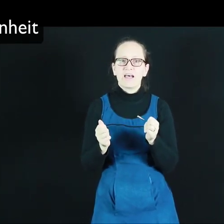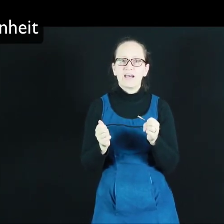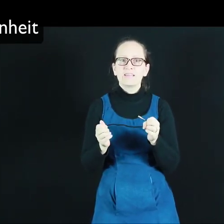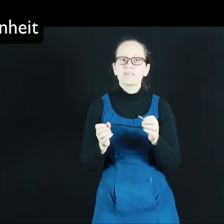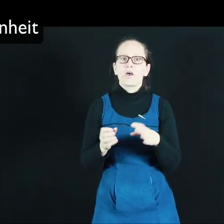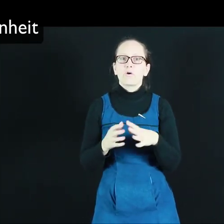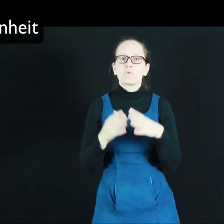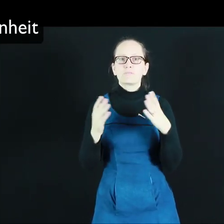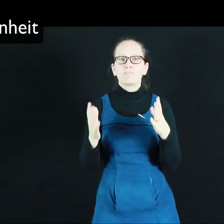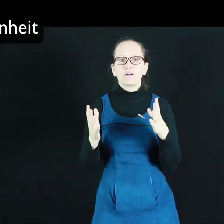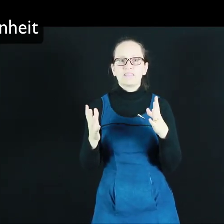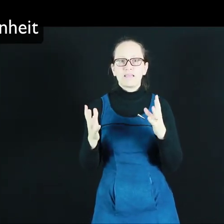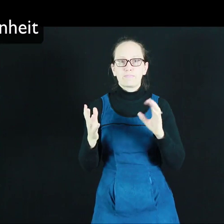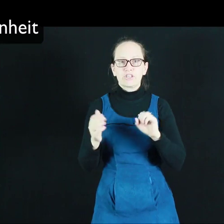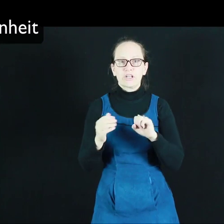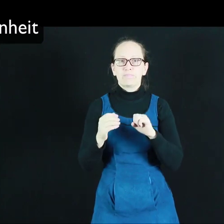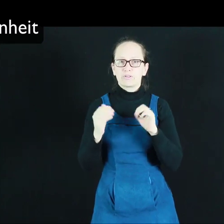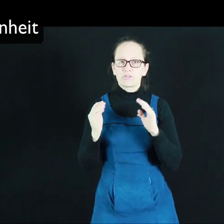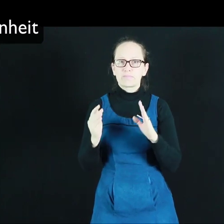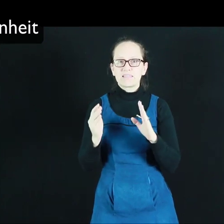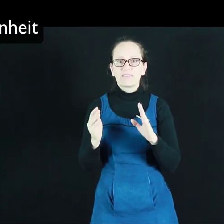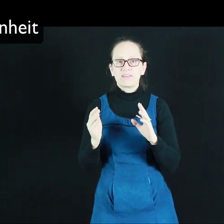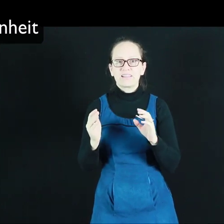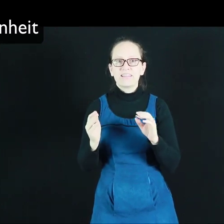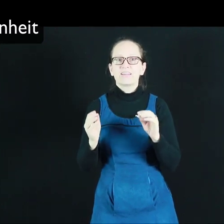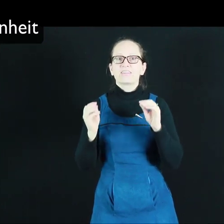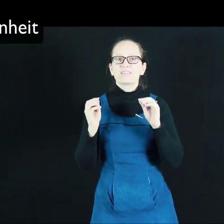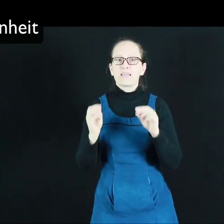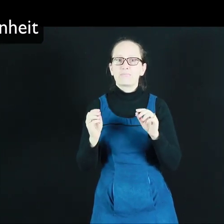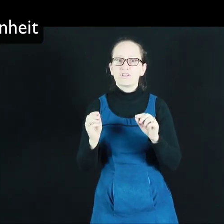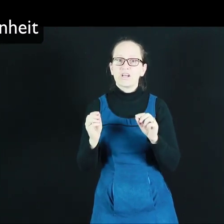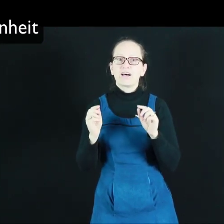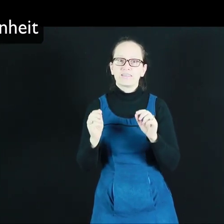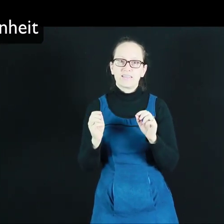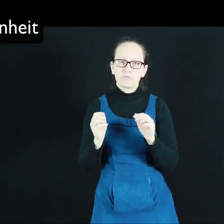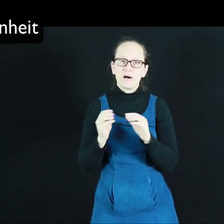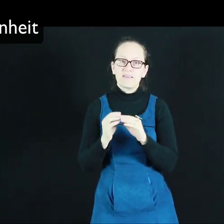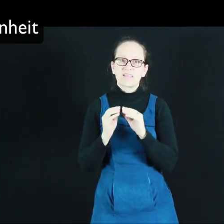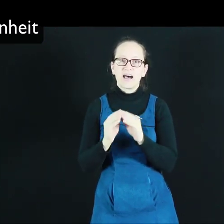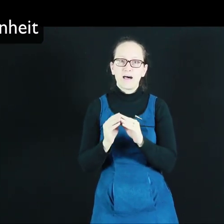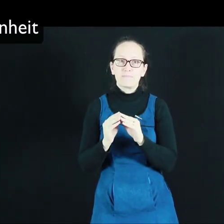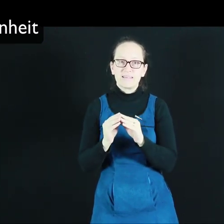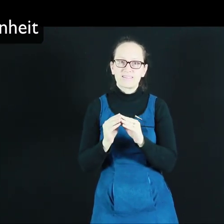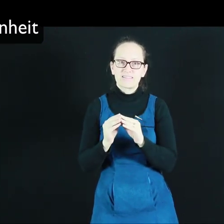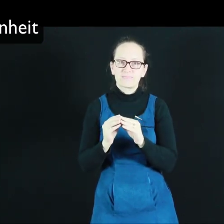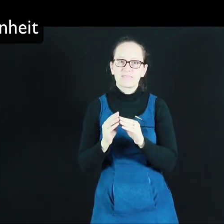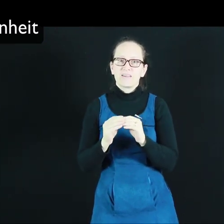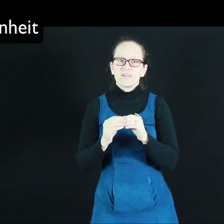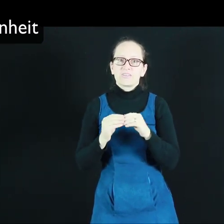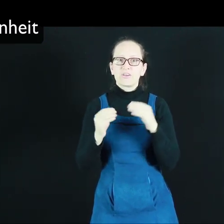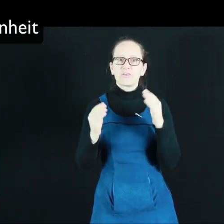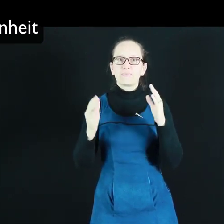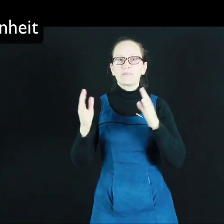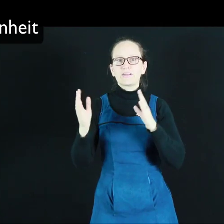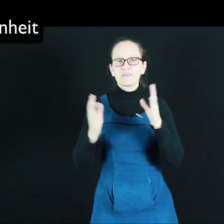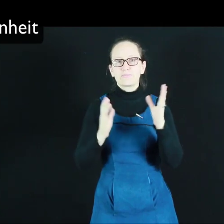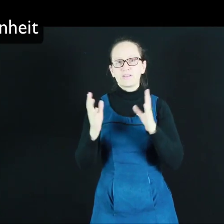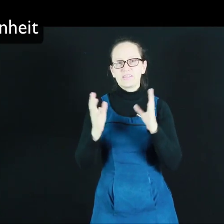was body temperature or specifically the temperature under his wife's armpits. So because body